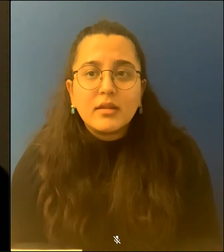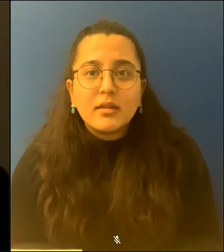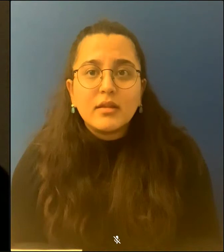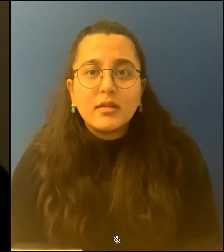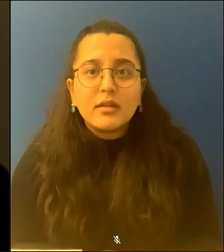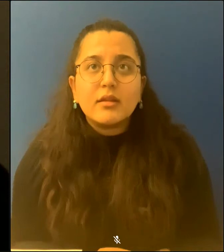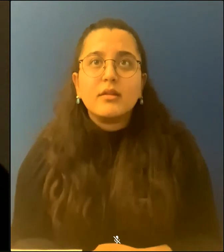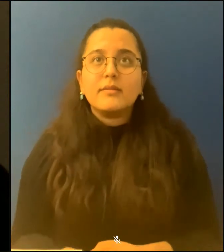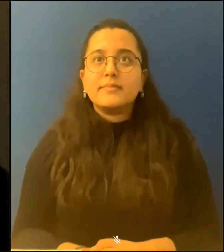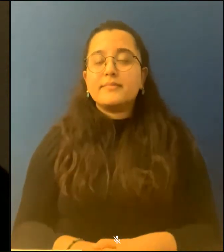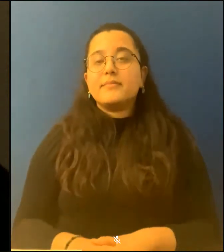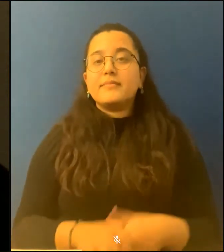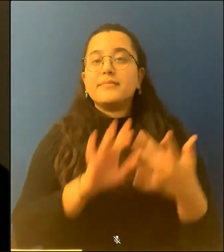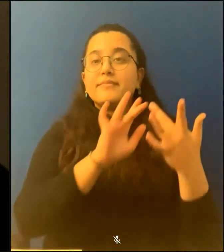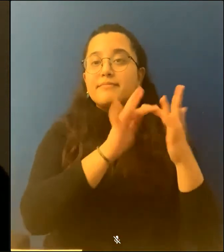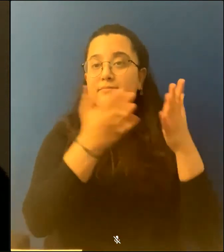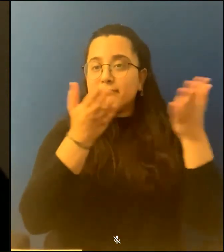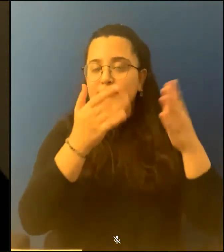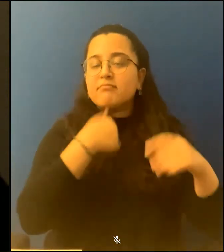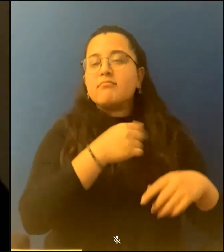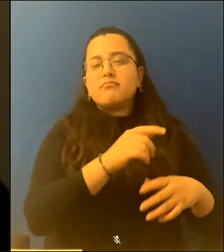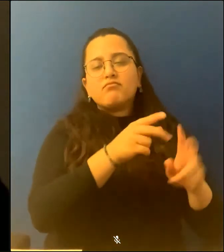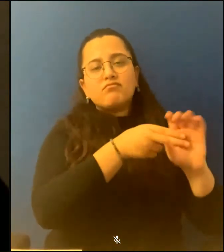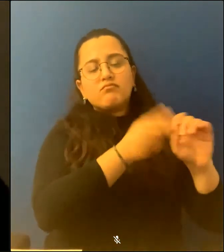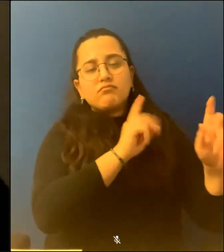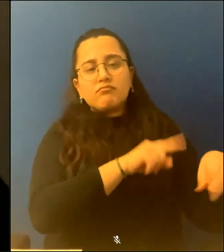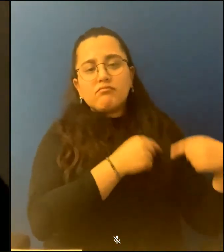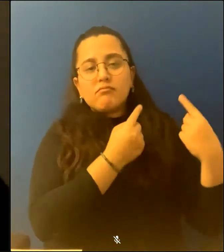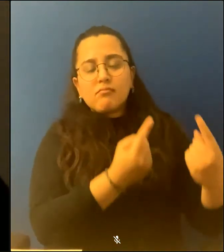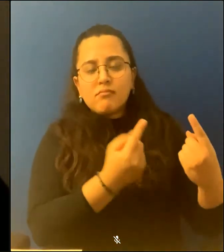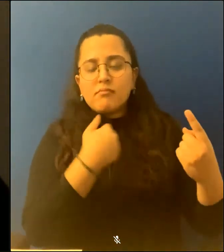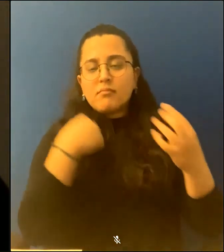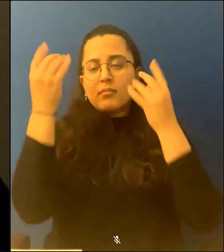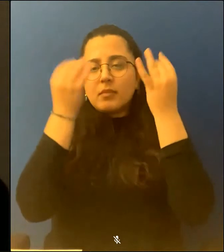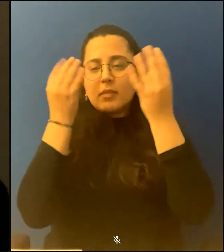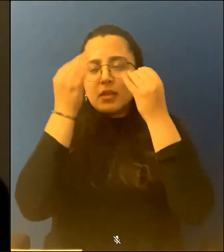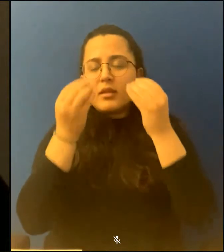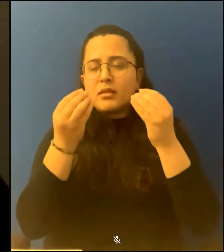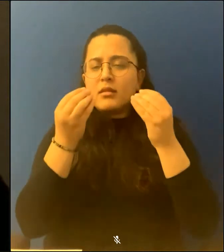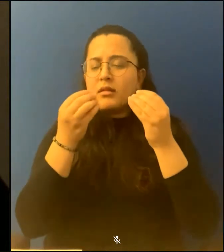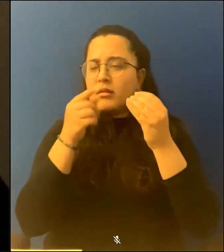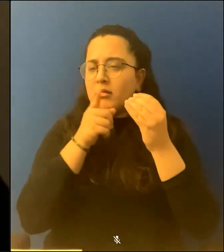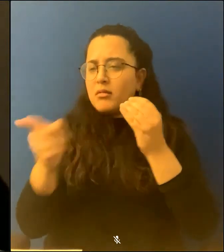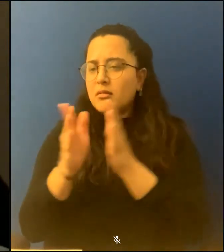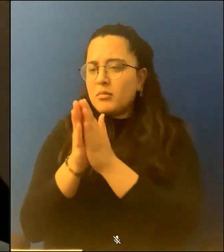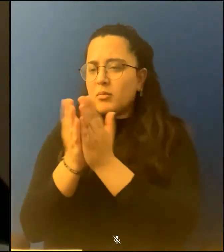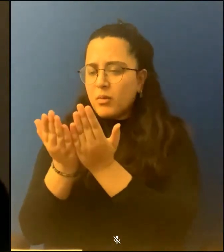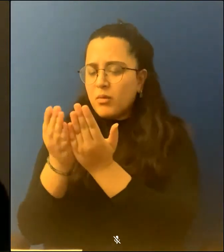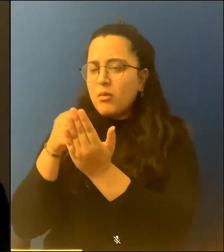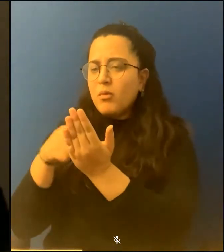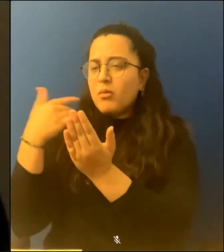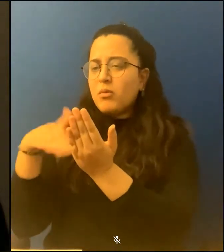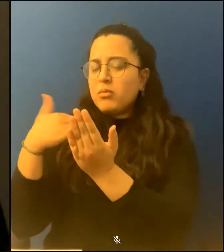Since I quit that internet service, I'm thinking more about the transitive properties in books, the